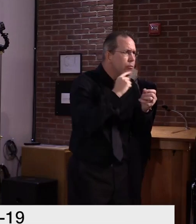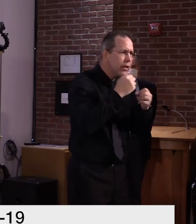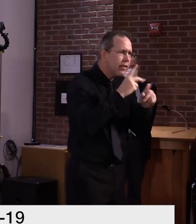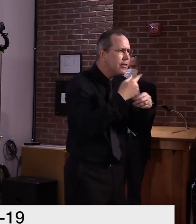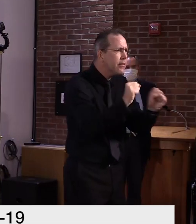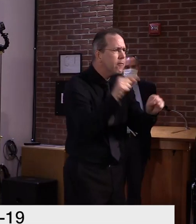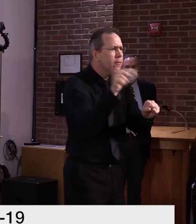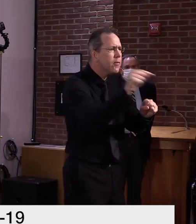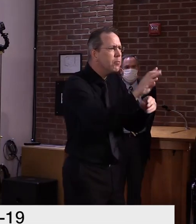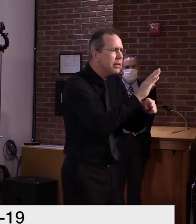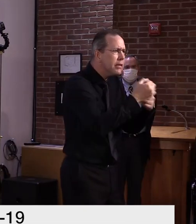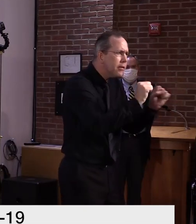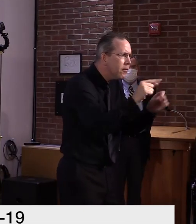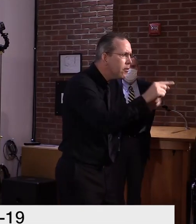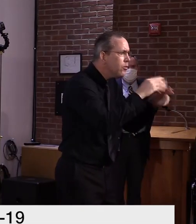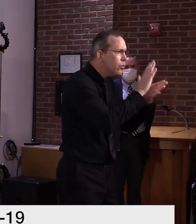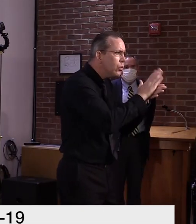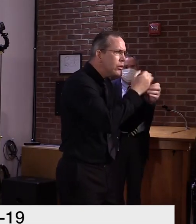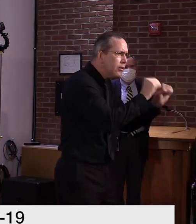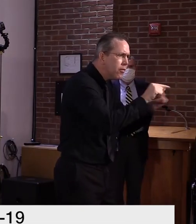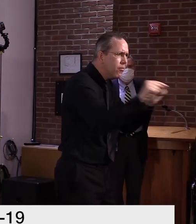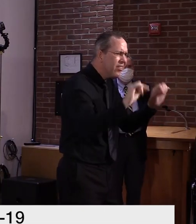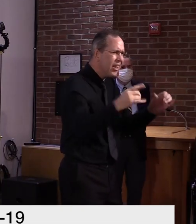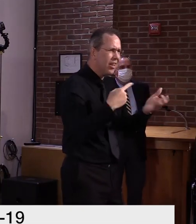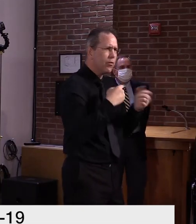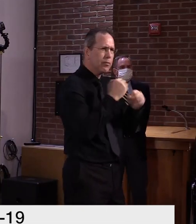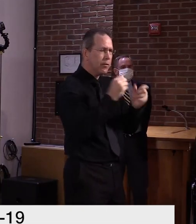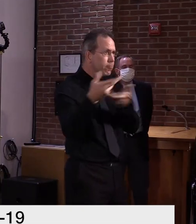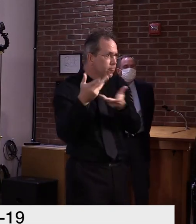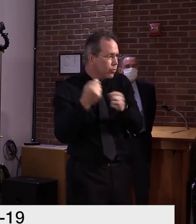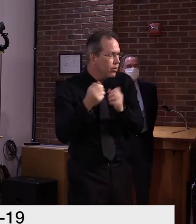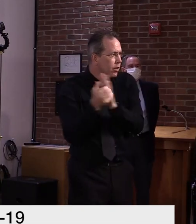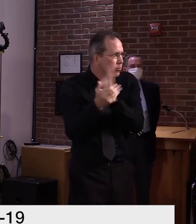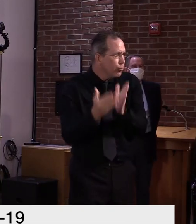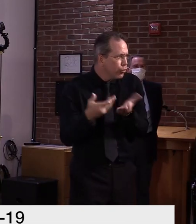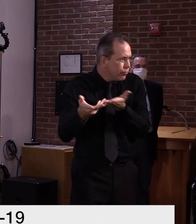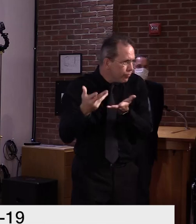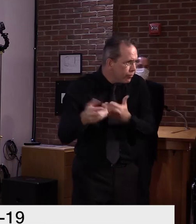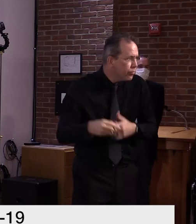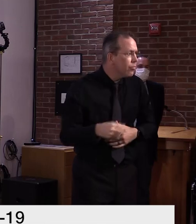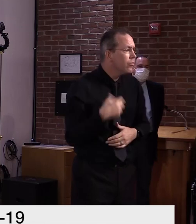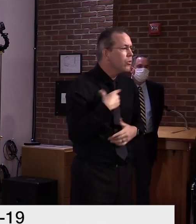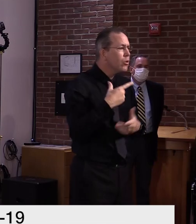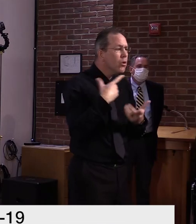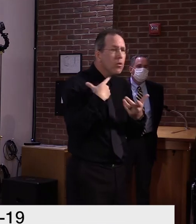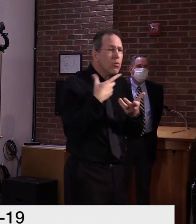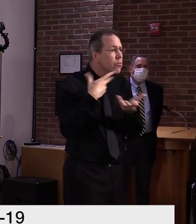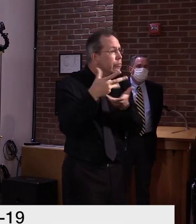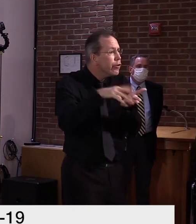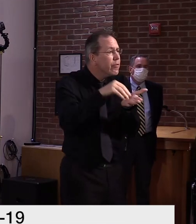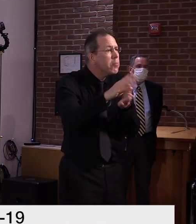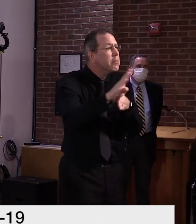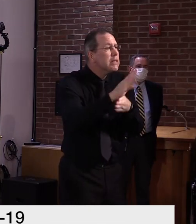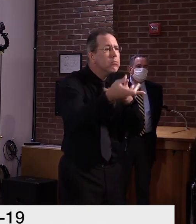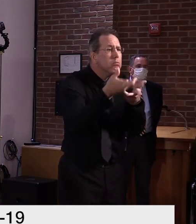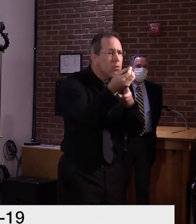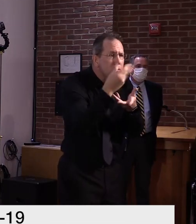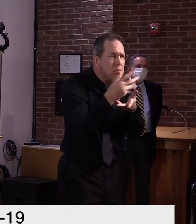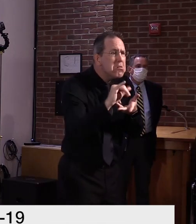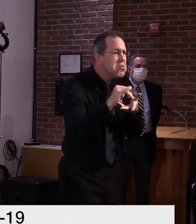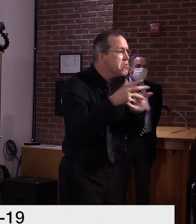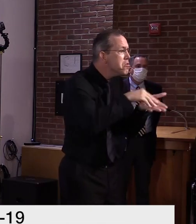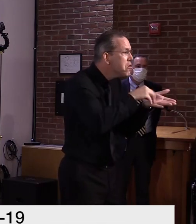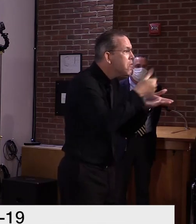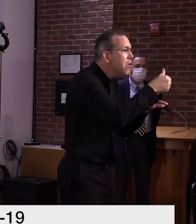We're using the same approach as we work toward opening schools. There are going to be many public health measures we